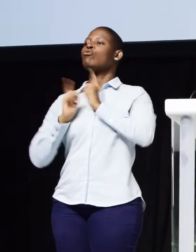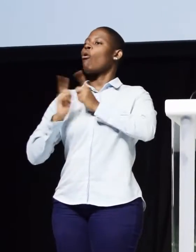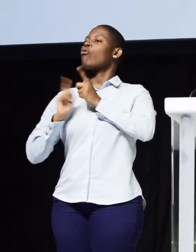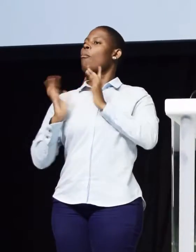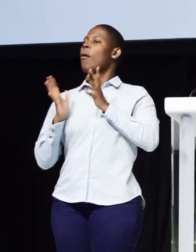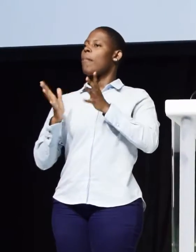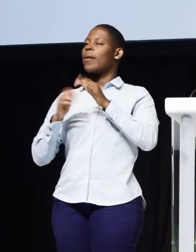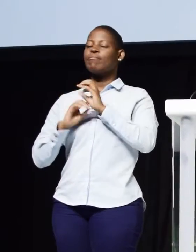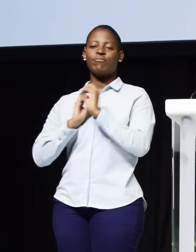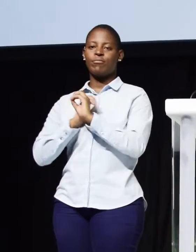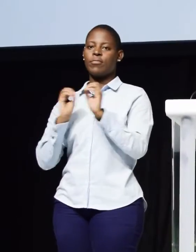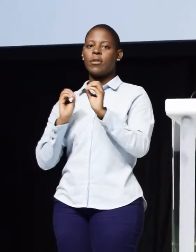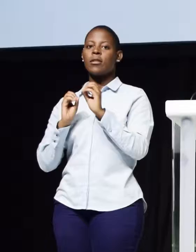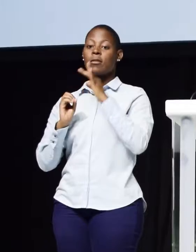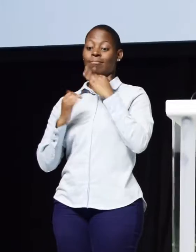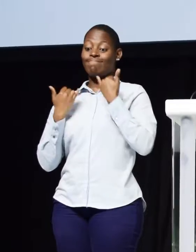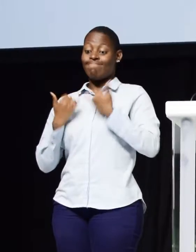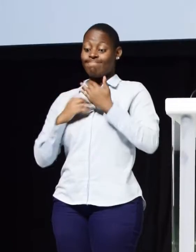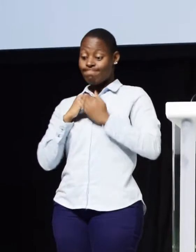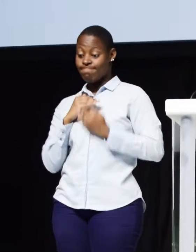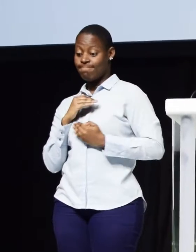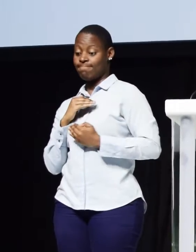So, moving from here,